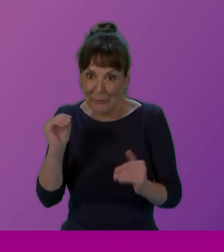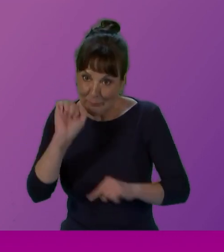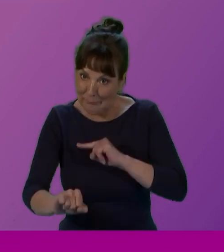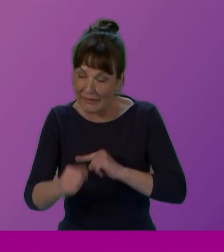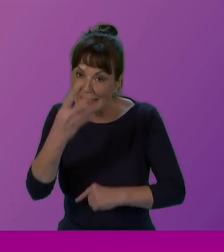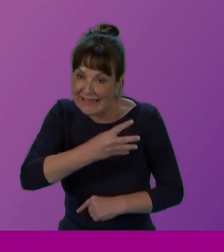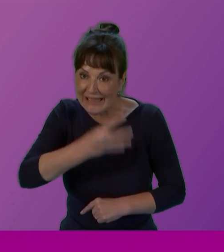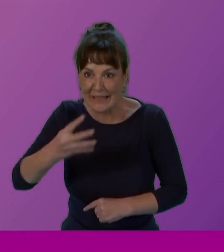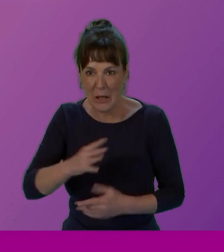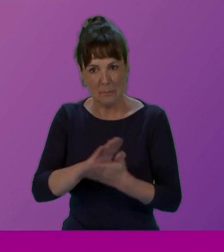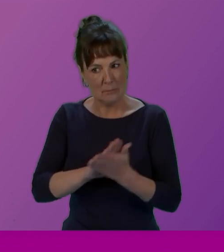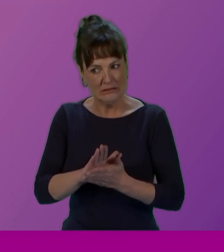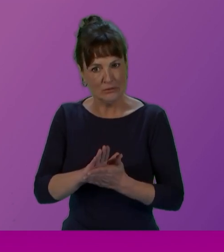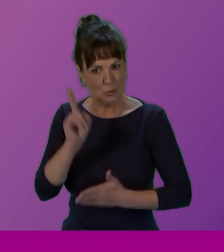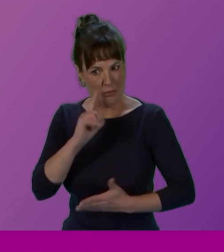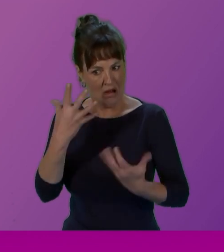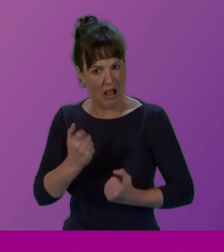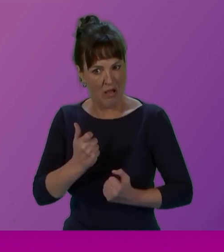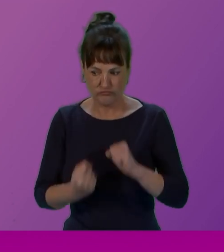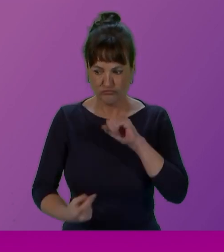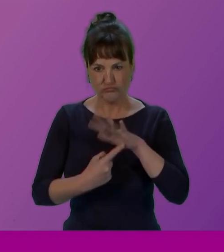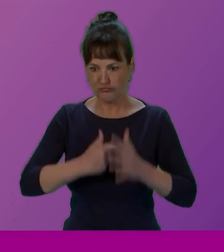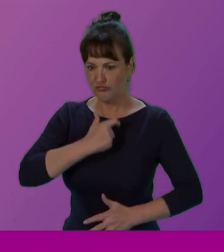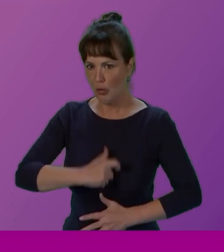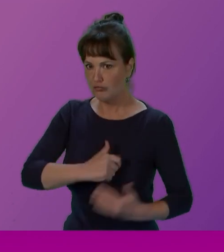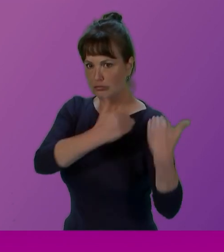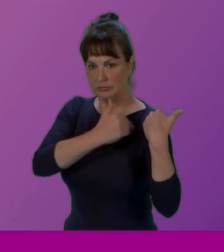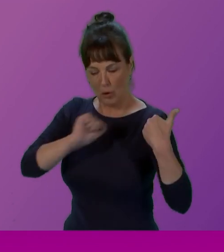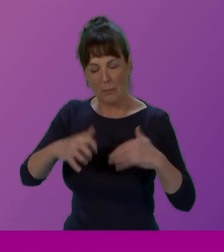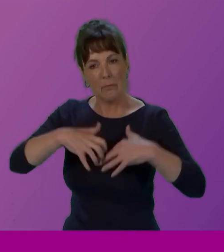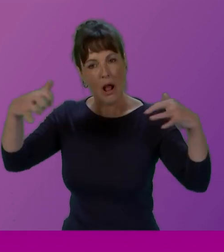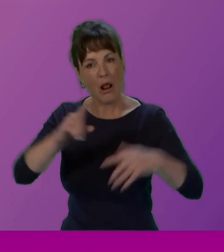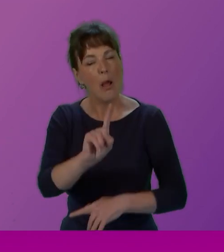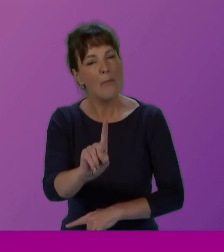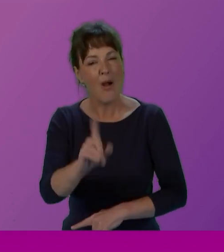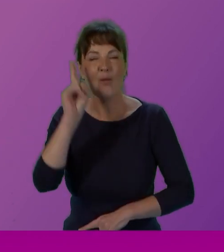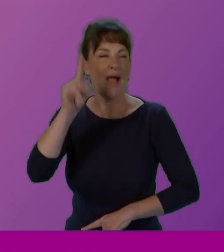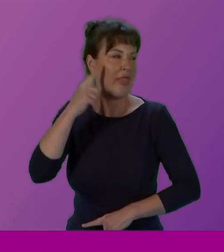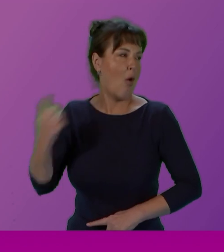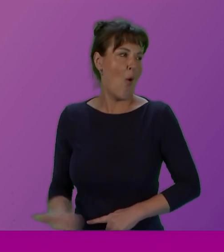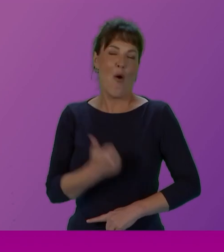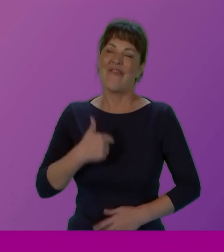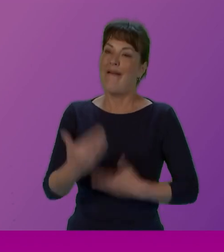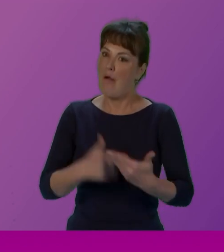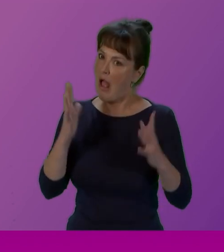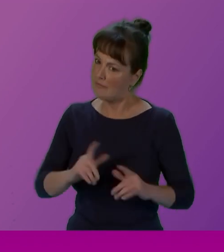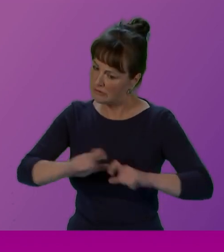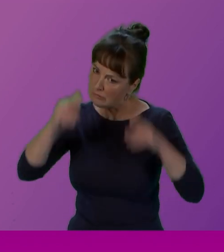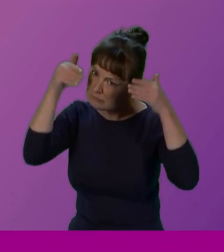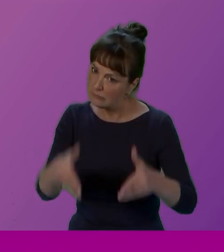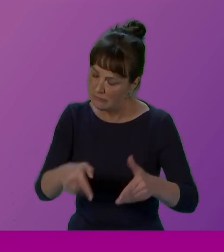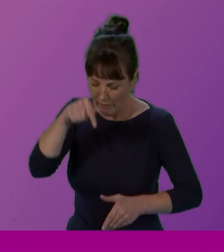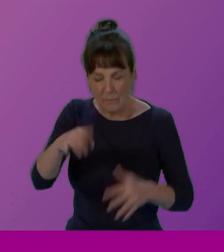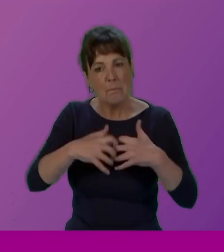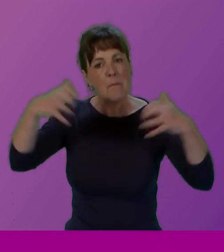women also hold some key roles in our Parliament, but we can't take this progress for granted. As a Parliament, we are